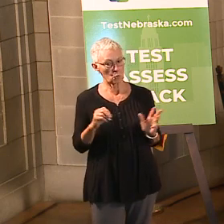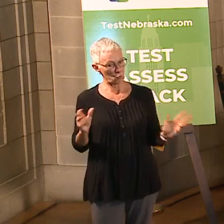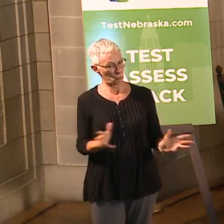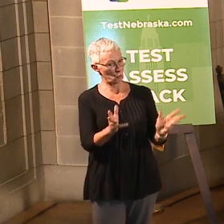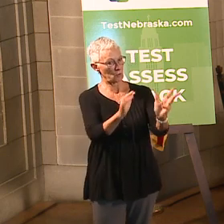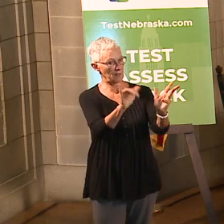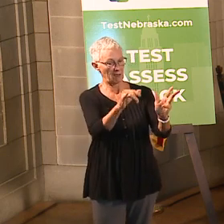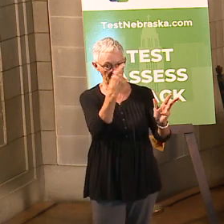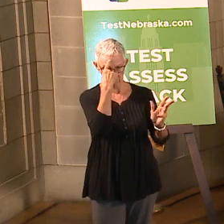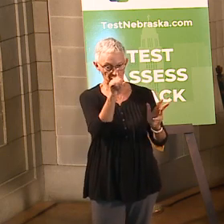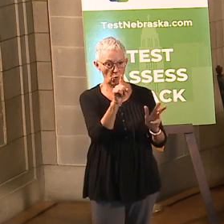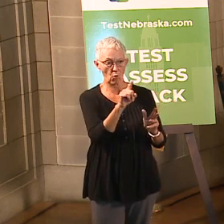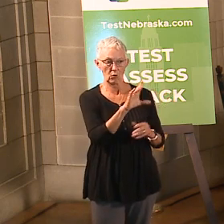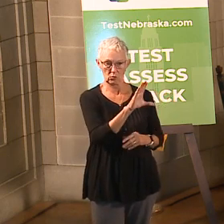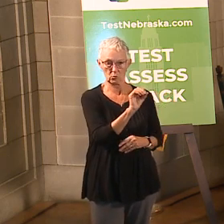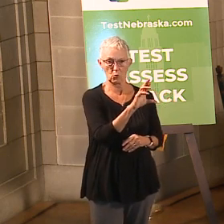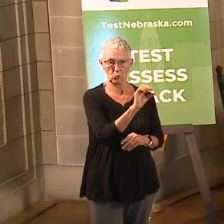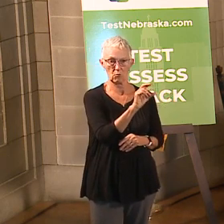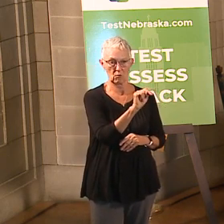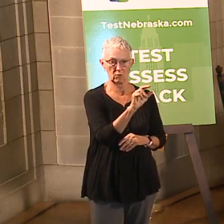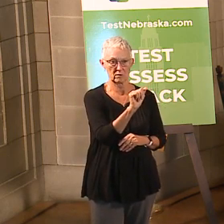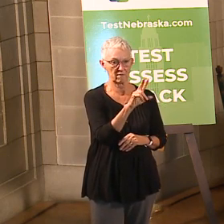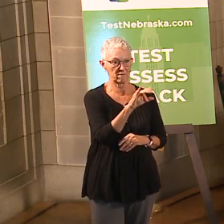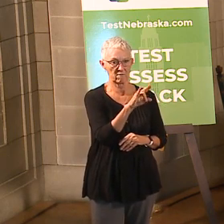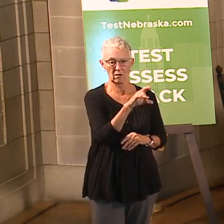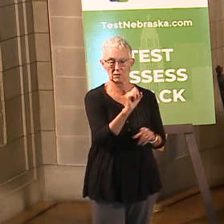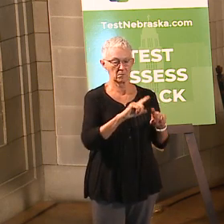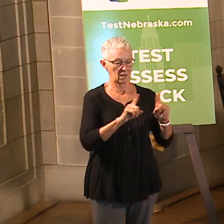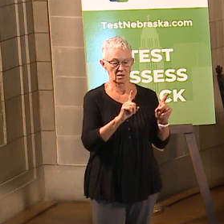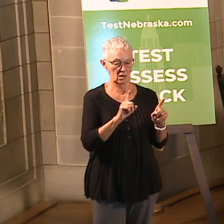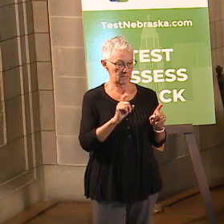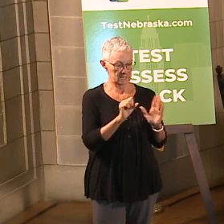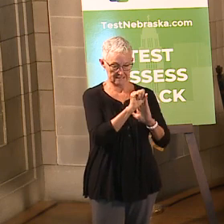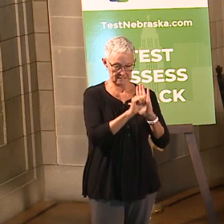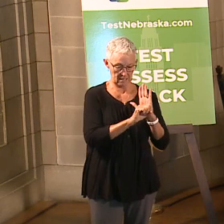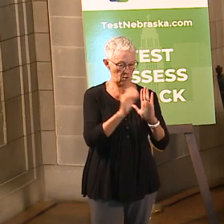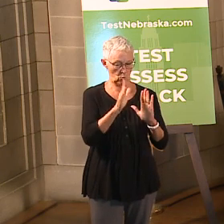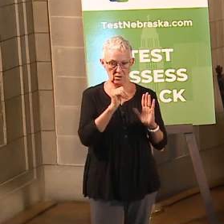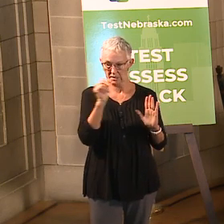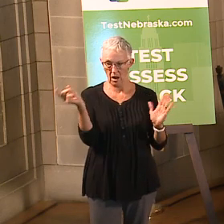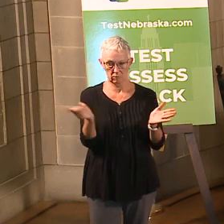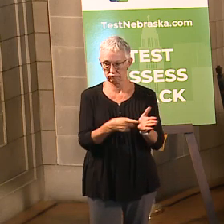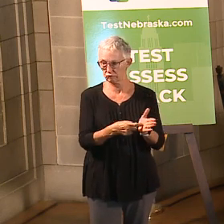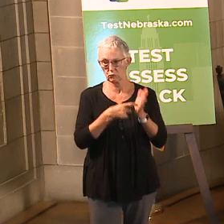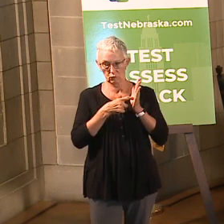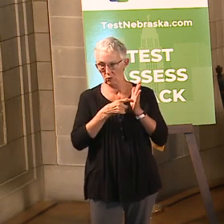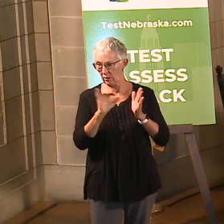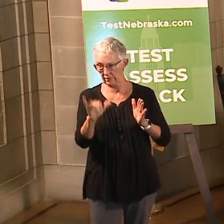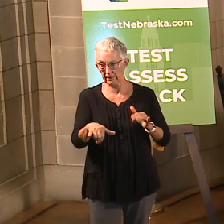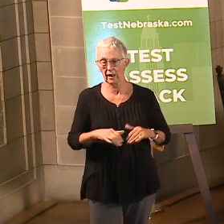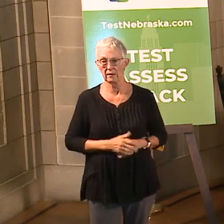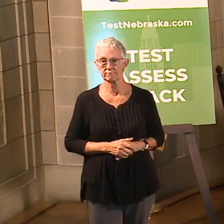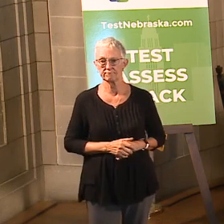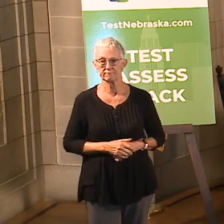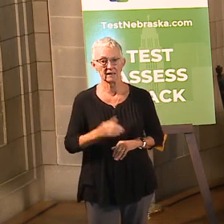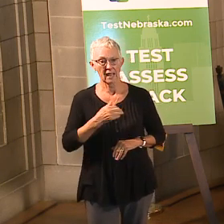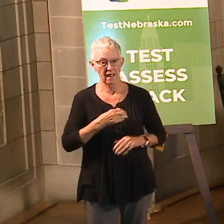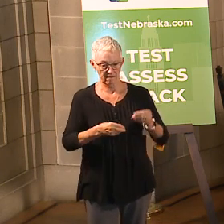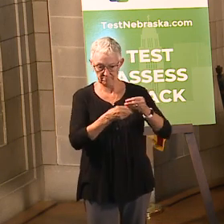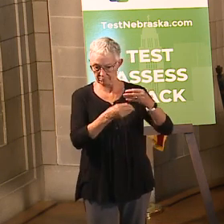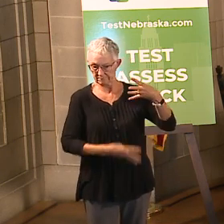for the coronavirus, but we're not going to be mandating that. All right, so we have a number of guests that are going to be with us here today.